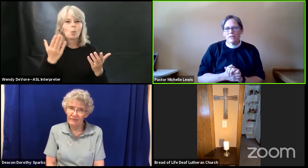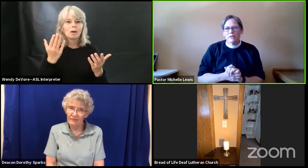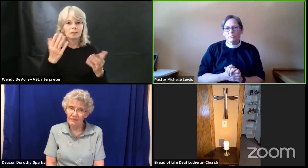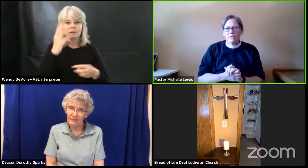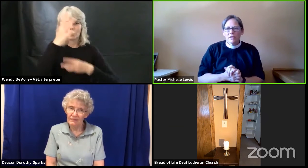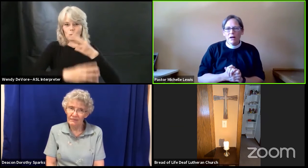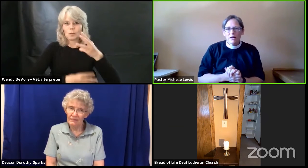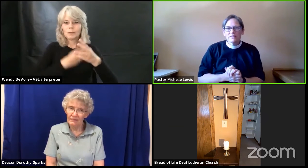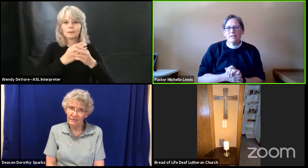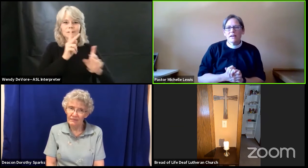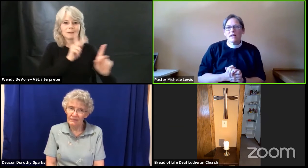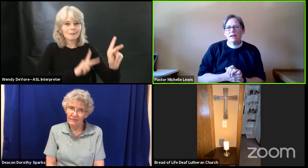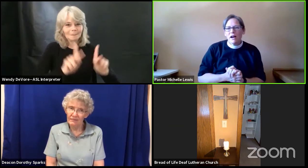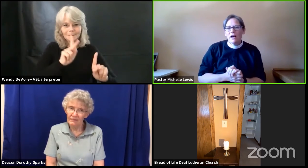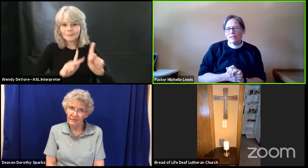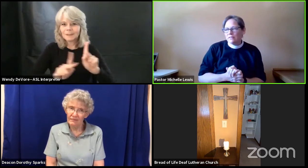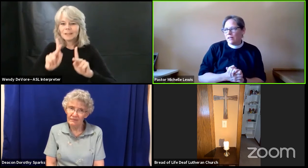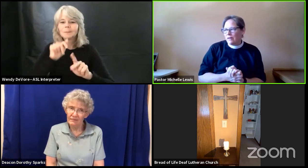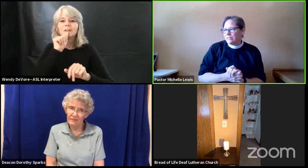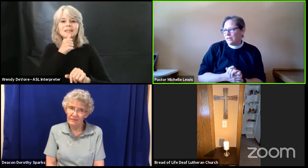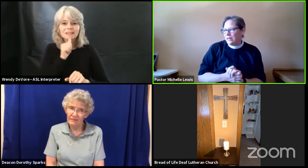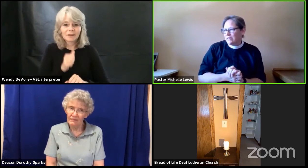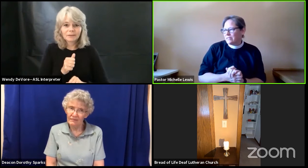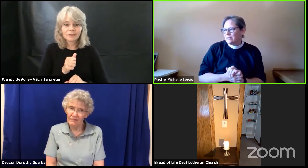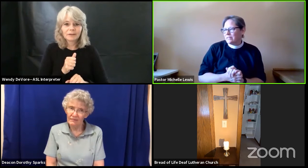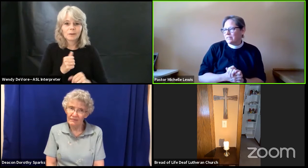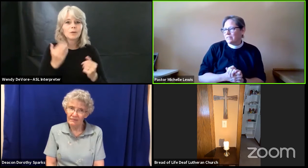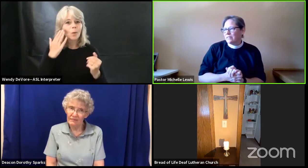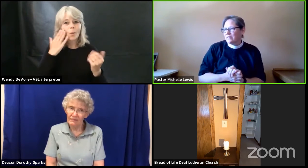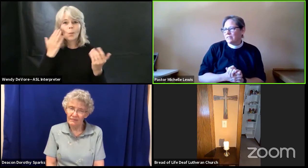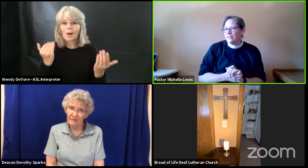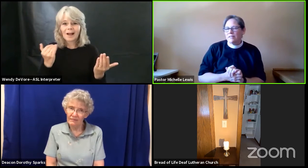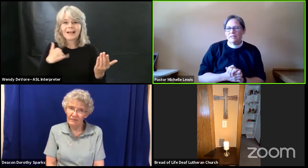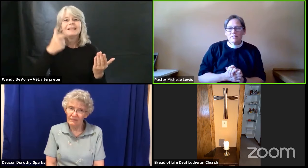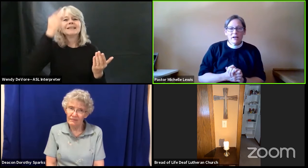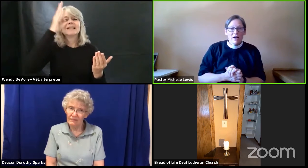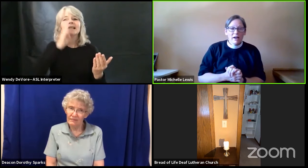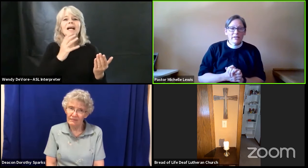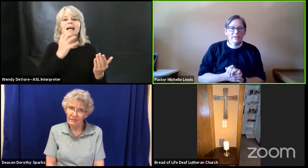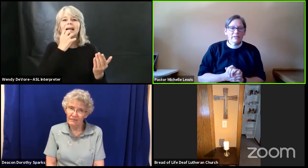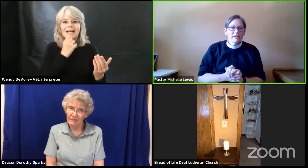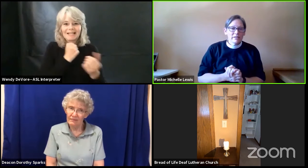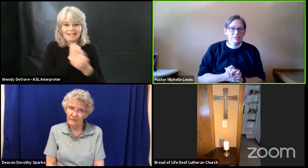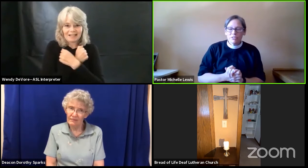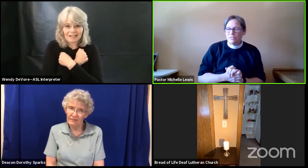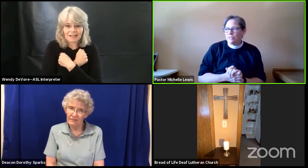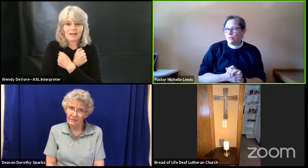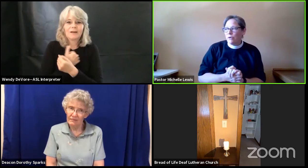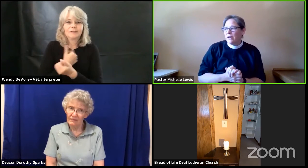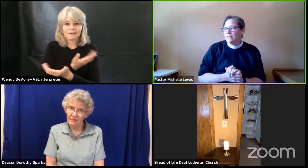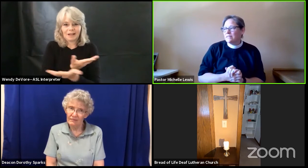Because God loves us, God, in Jesus Christ,